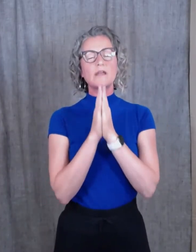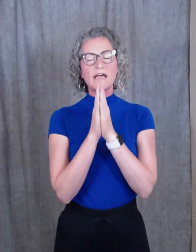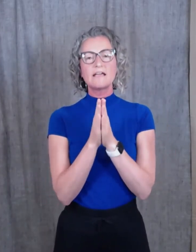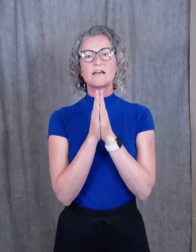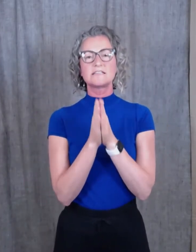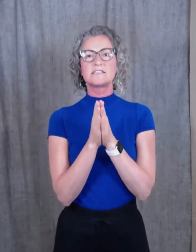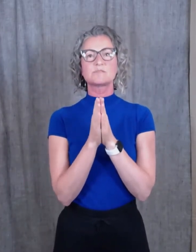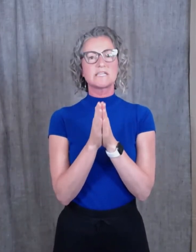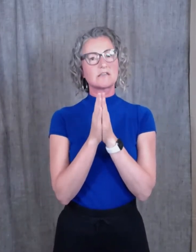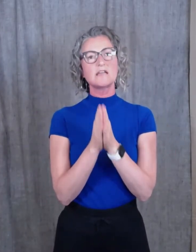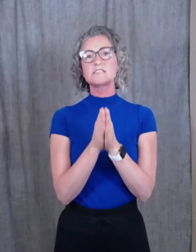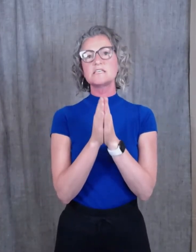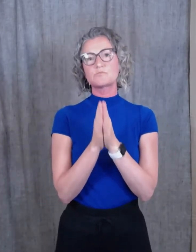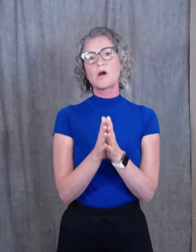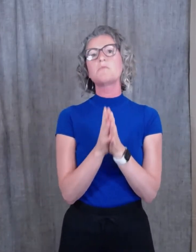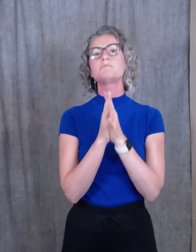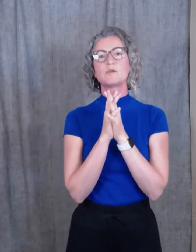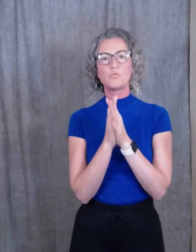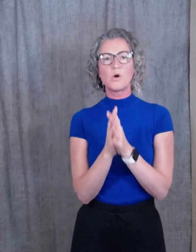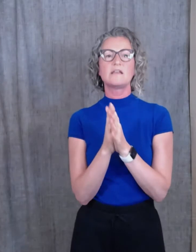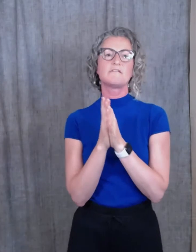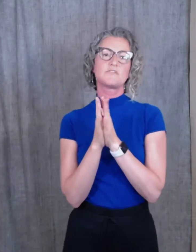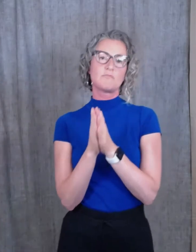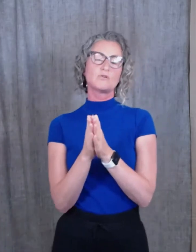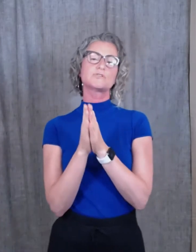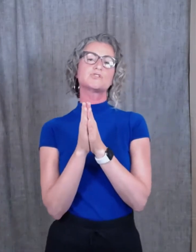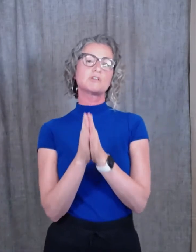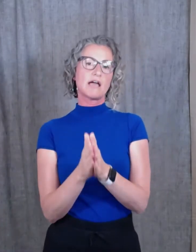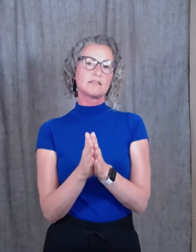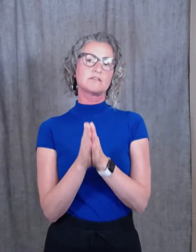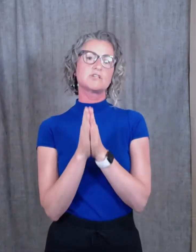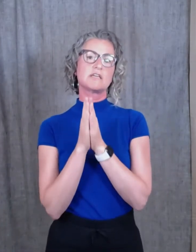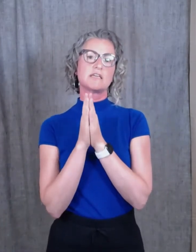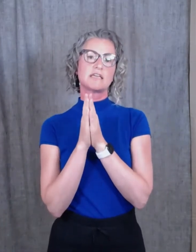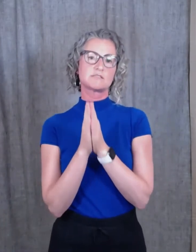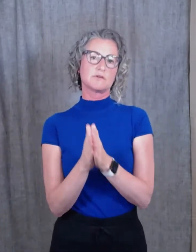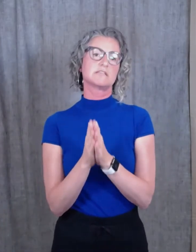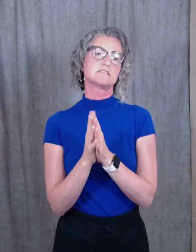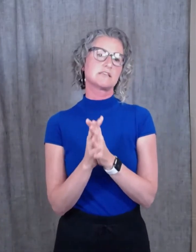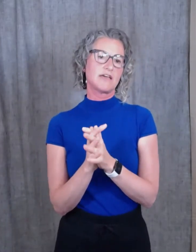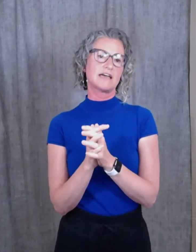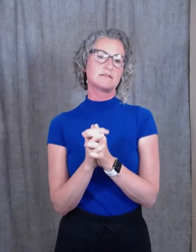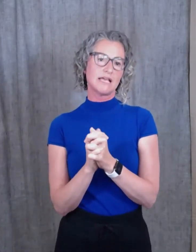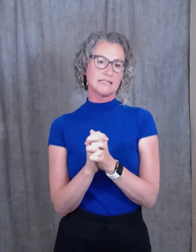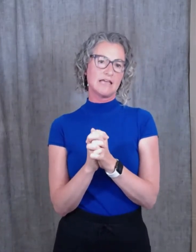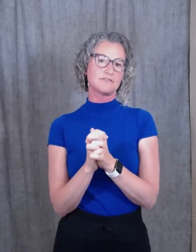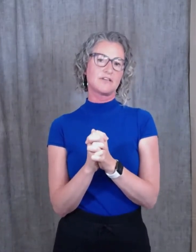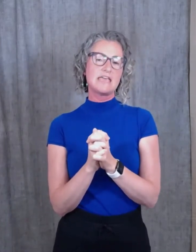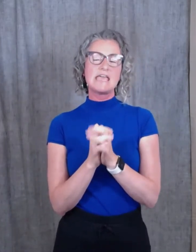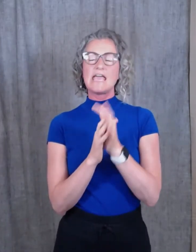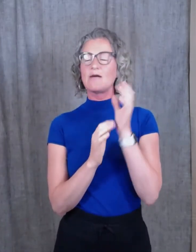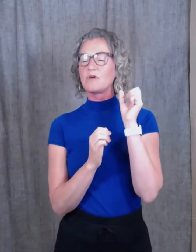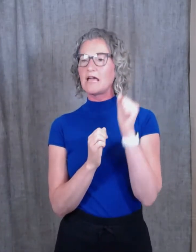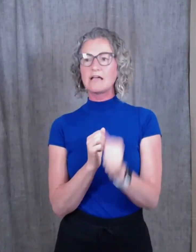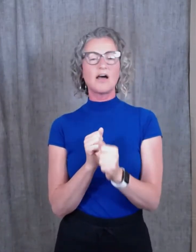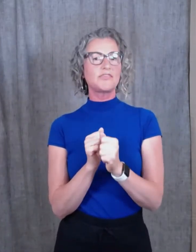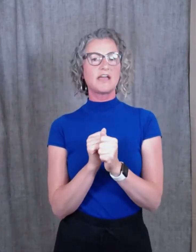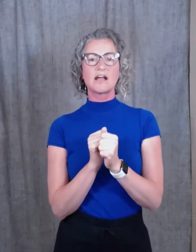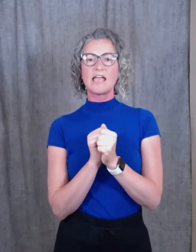I got into this place, and honestly, it's probably one of the most challenging experiences I've had in my life. And when I got there, and